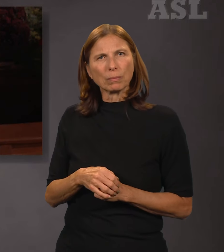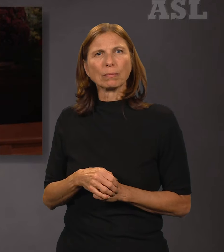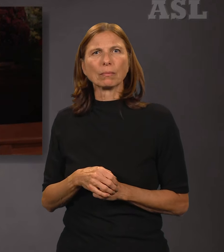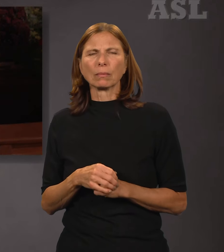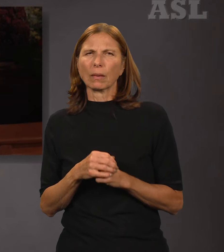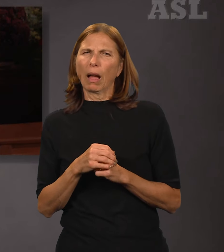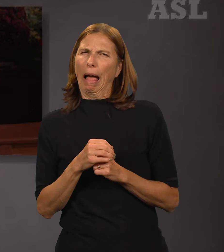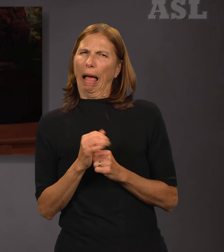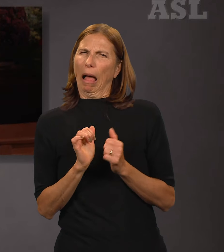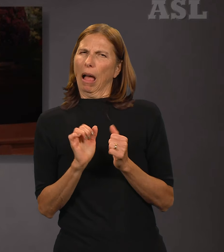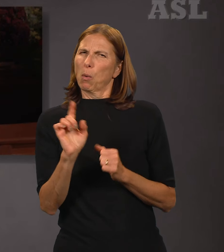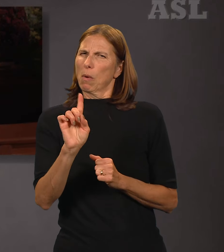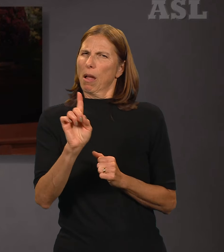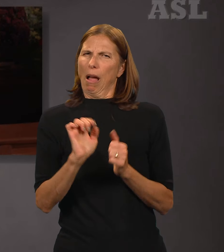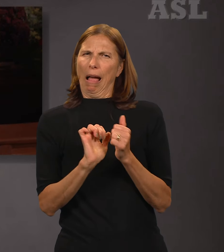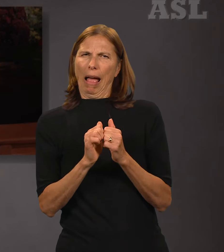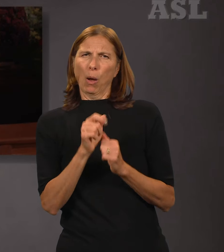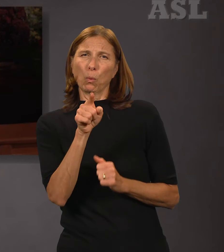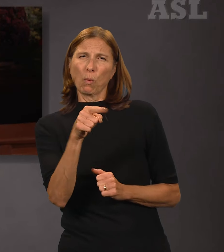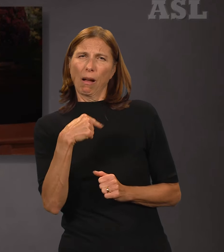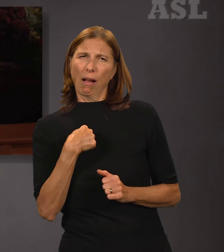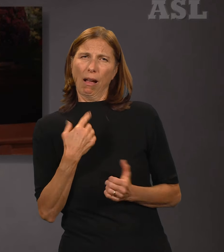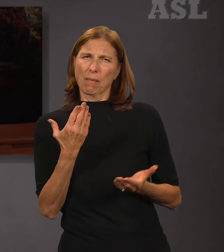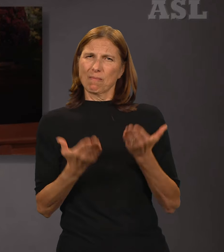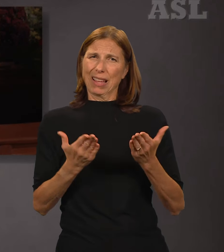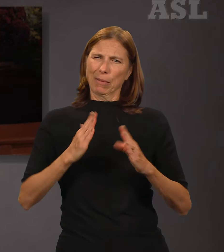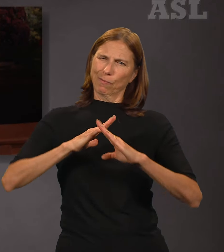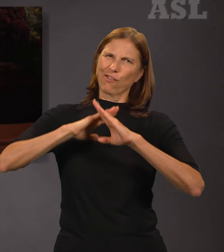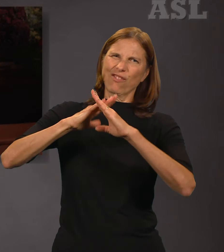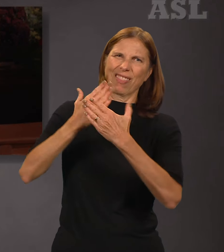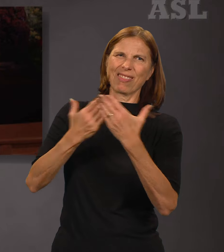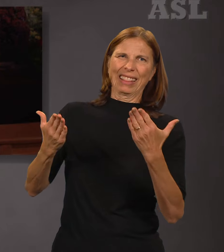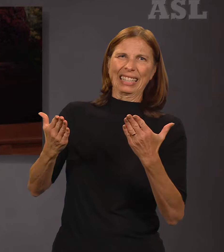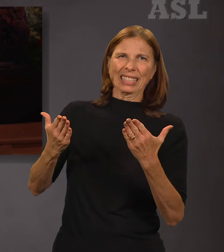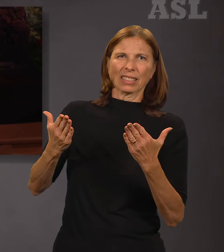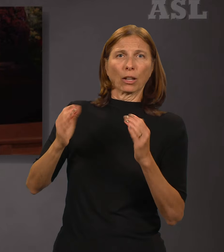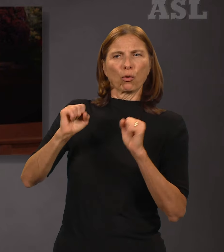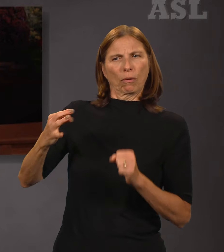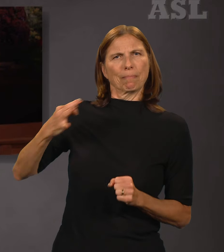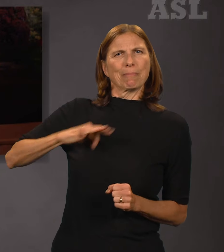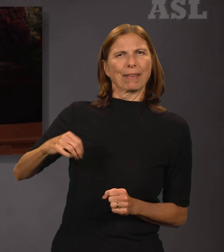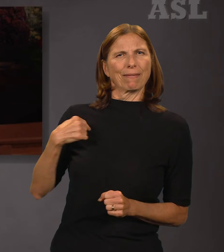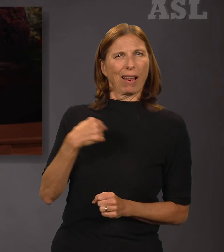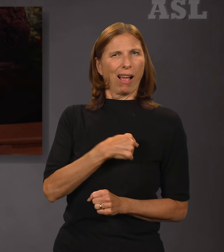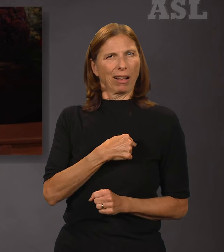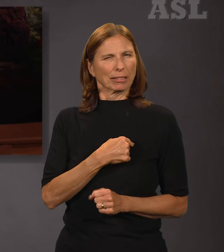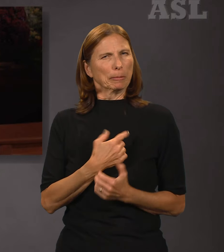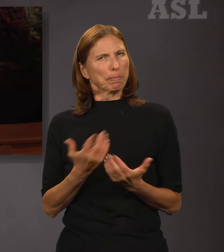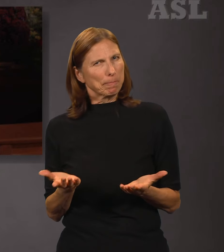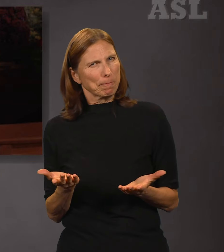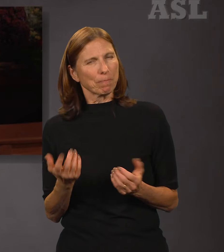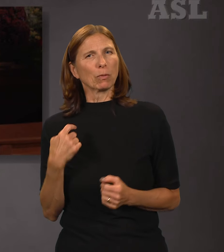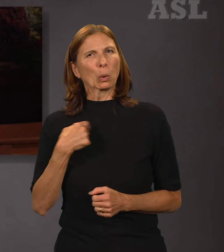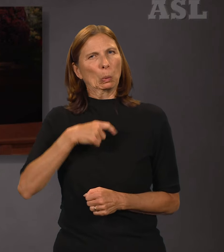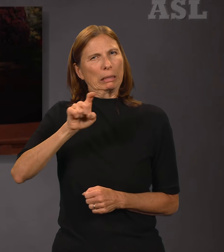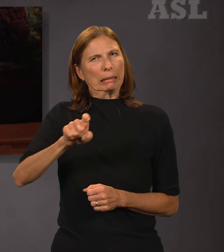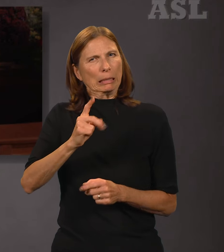Where might you and I be defending ourselves from those things that might do us good? Let us not defend